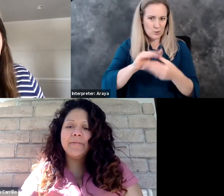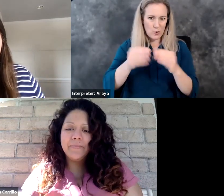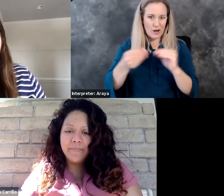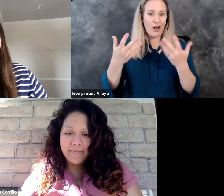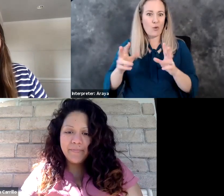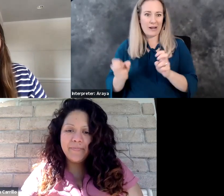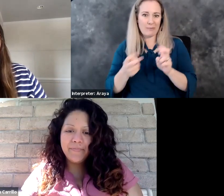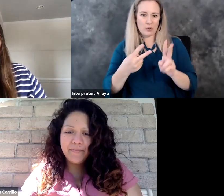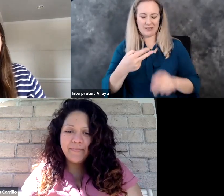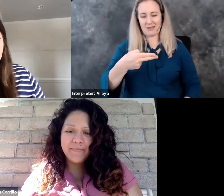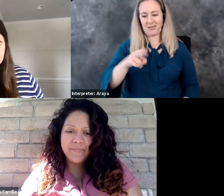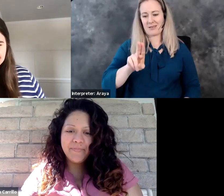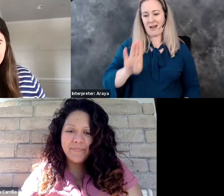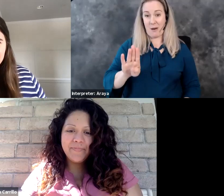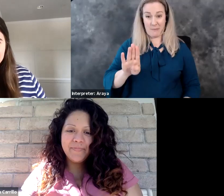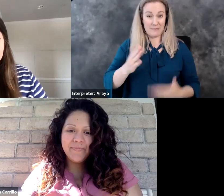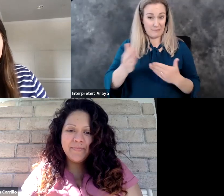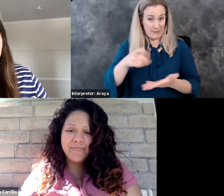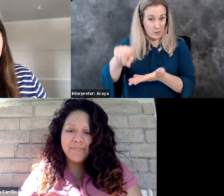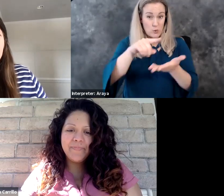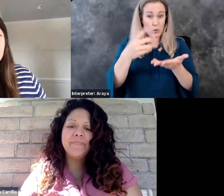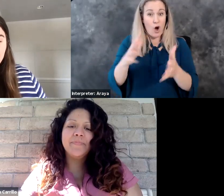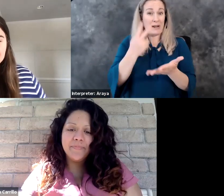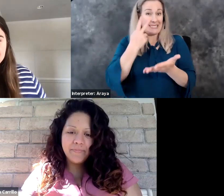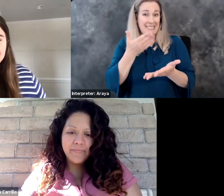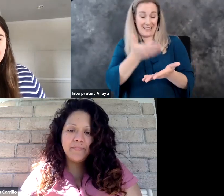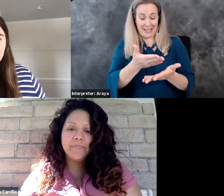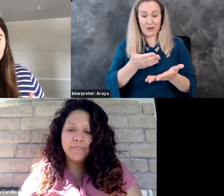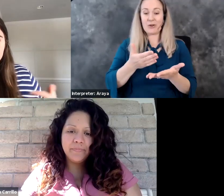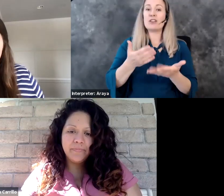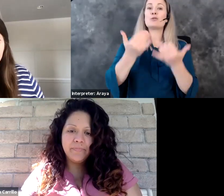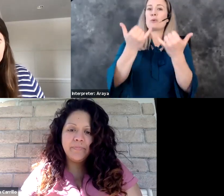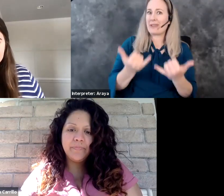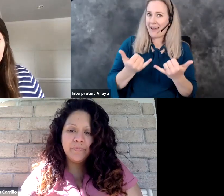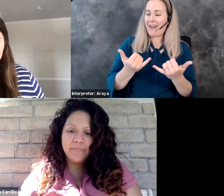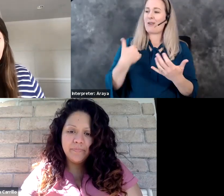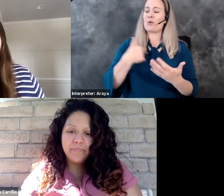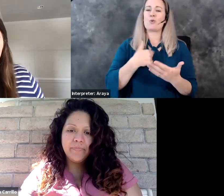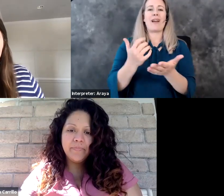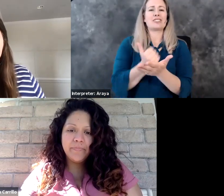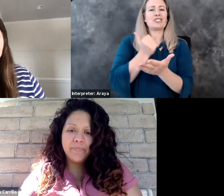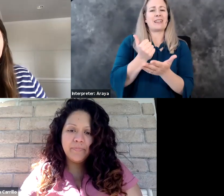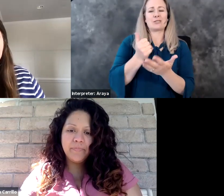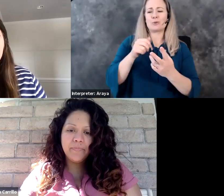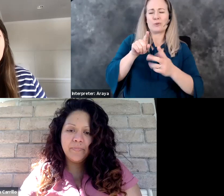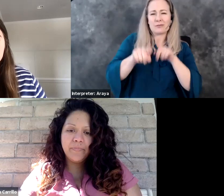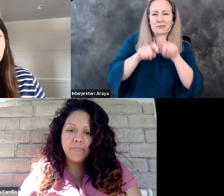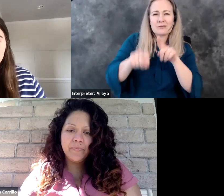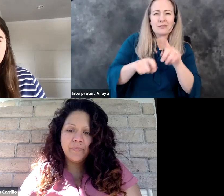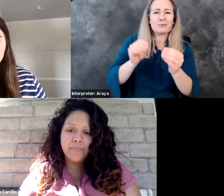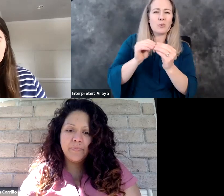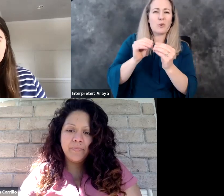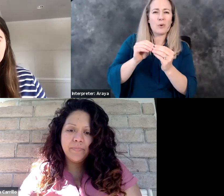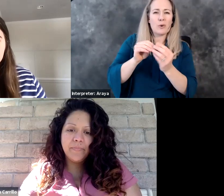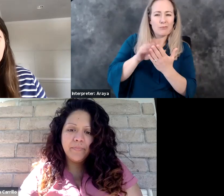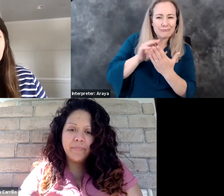Hub, and you may have seen it already. And so now we have a chance to ask a couple more questions about